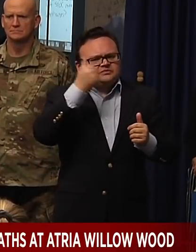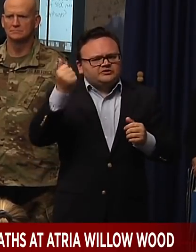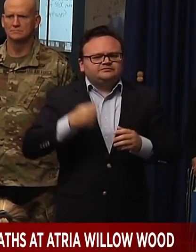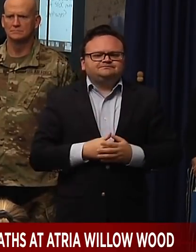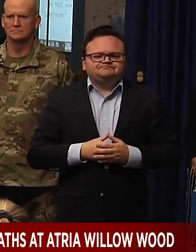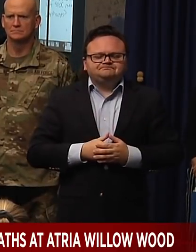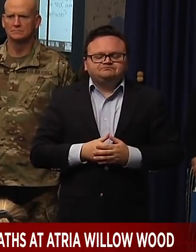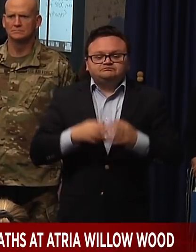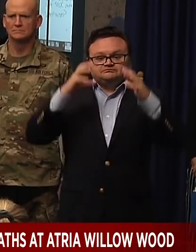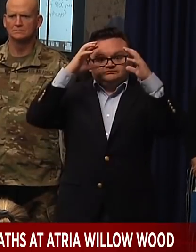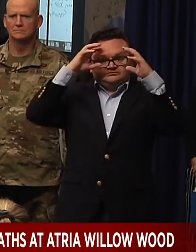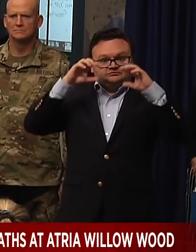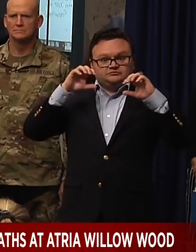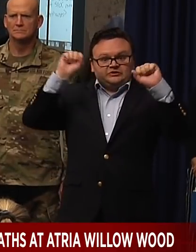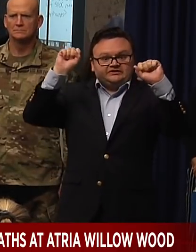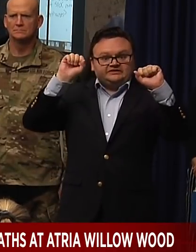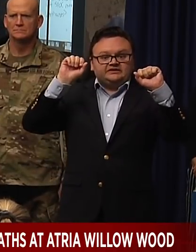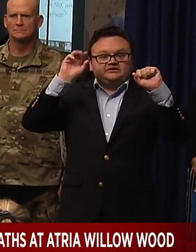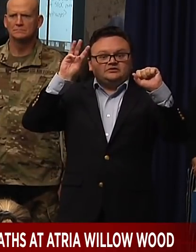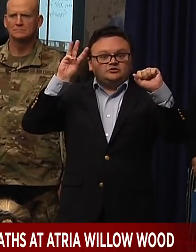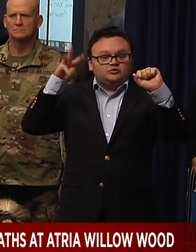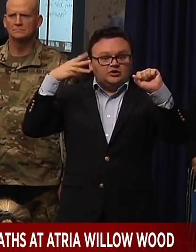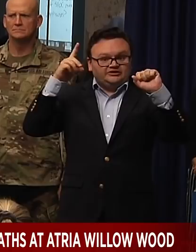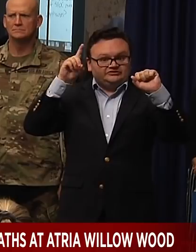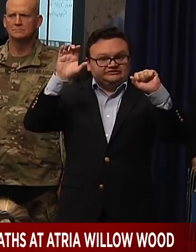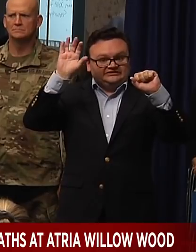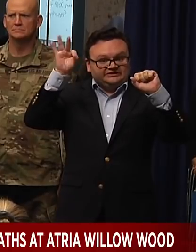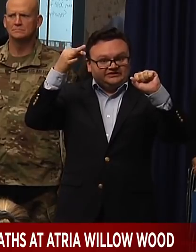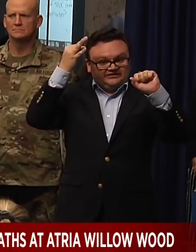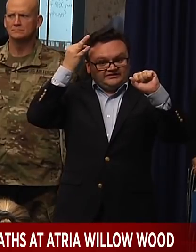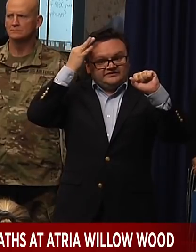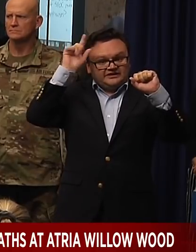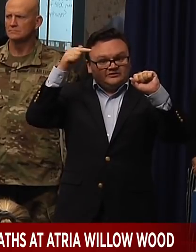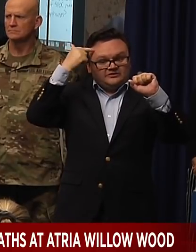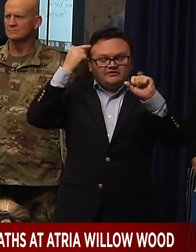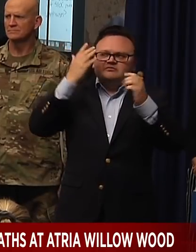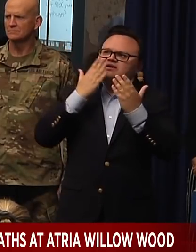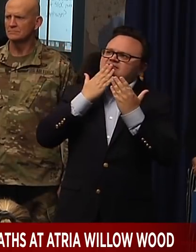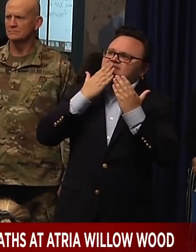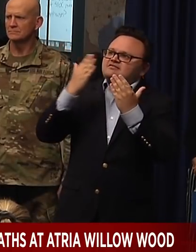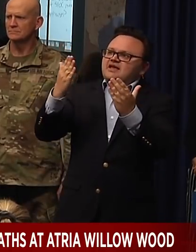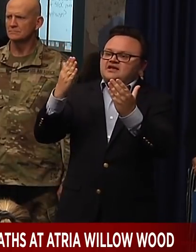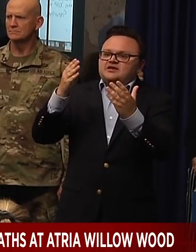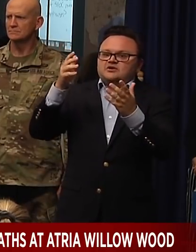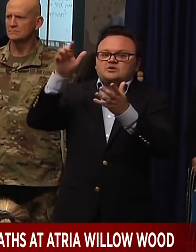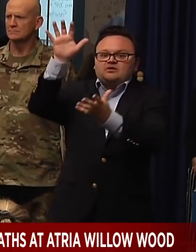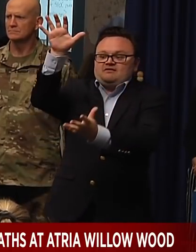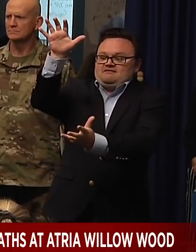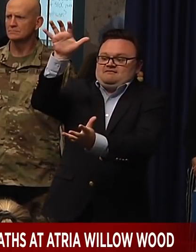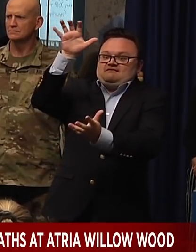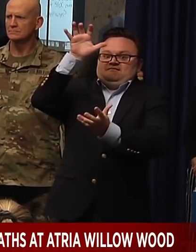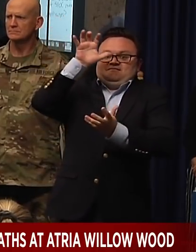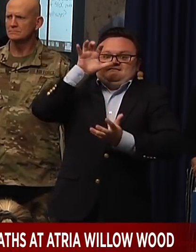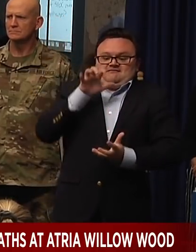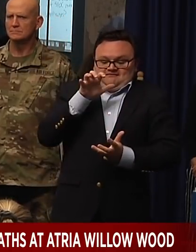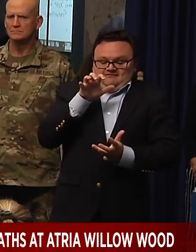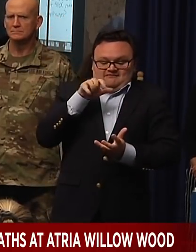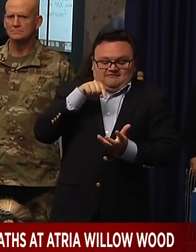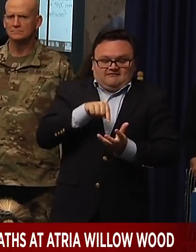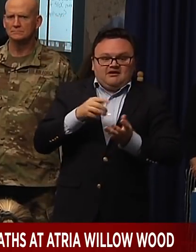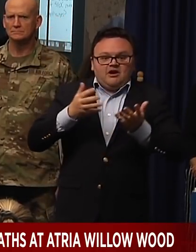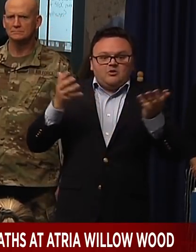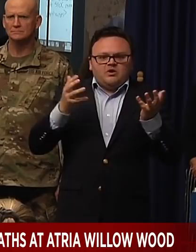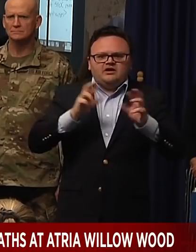Mr. President, has sent three packs, basically ready-made test sites. The one in Jacksonville